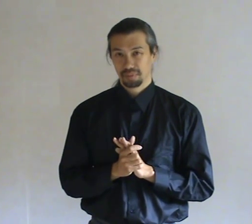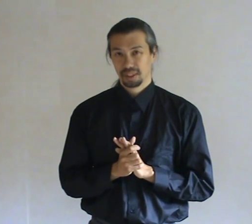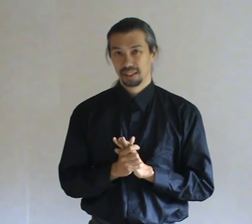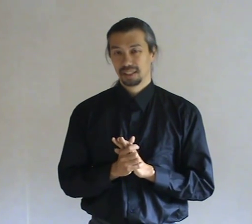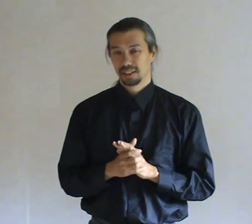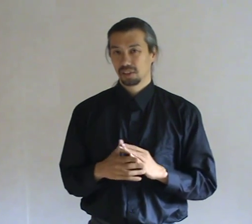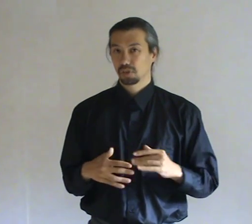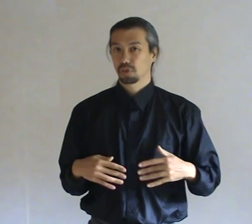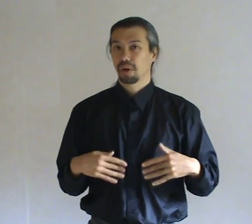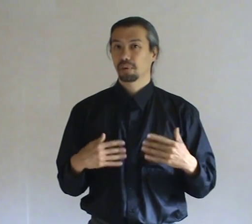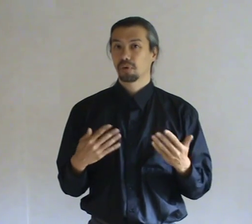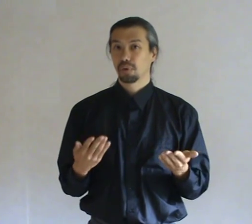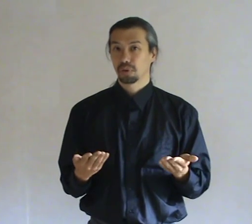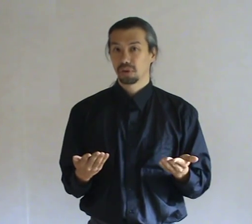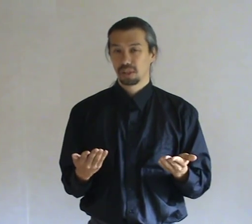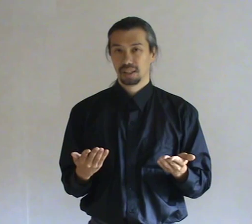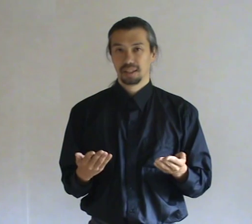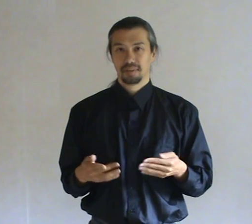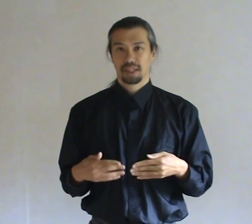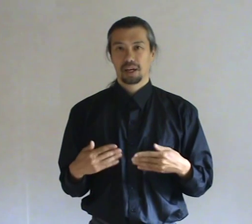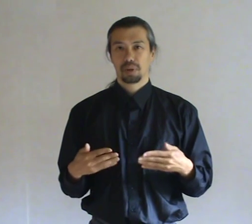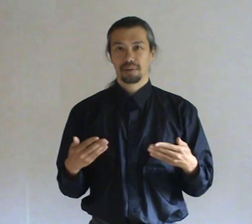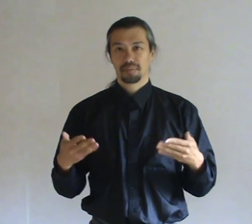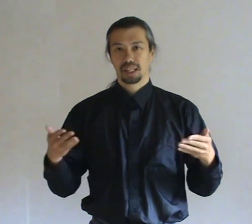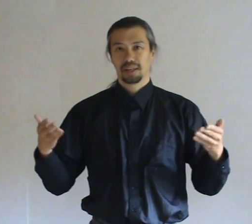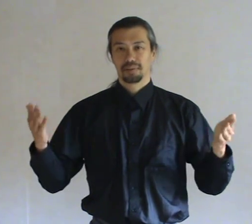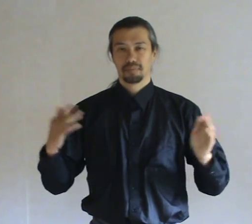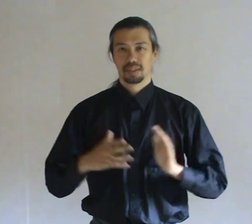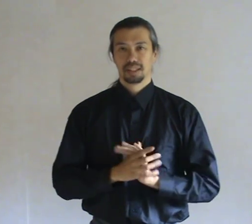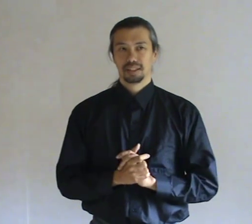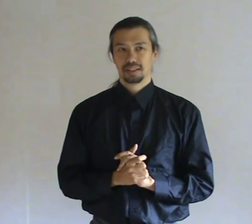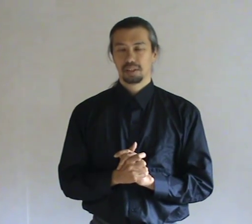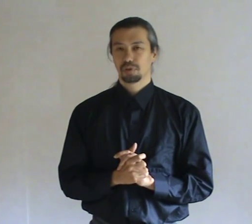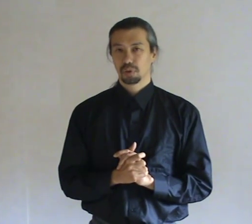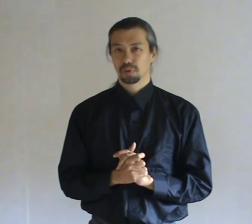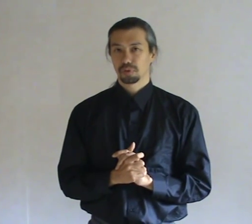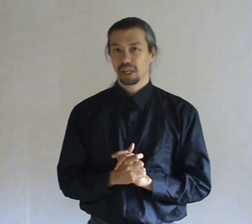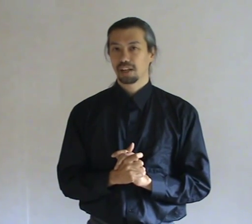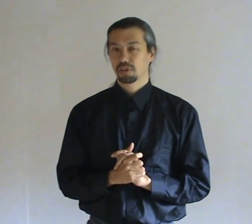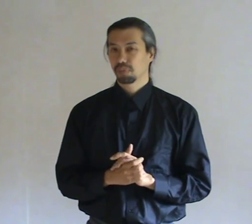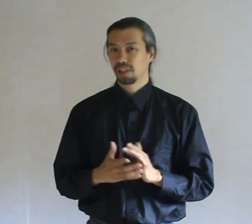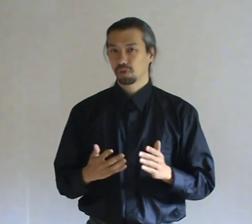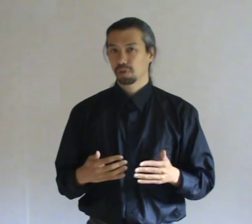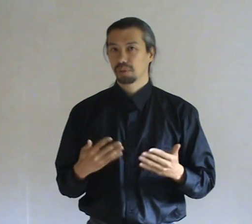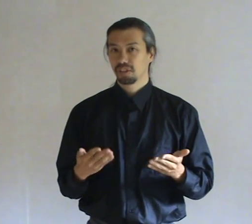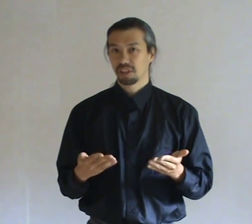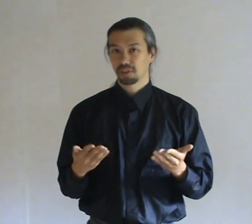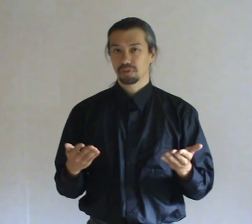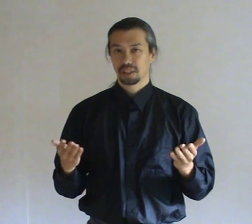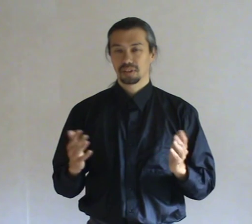This is also our growth. How we can evolve as a priest or a priestess of that